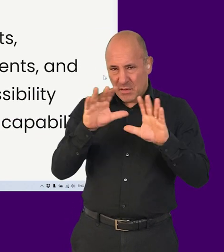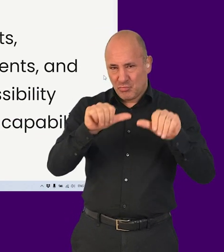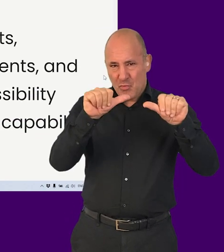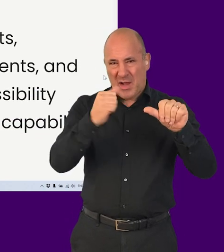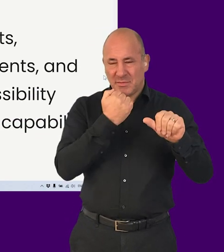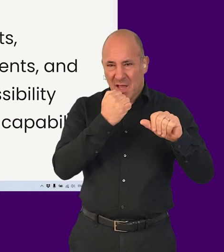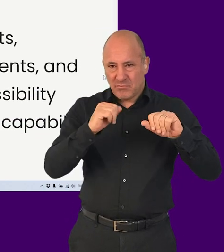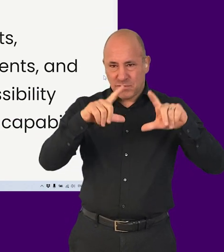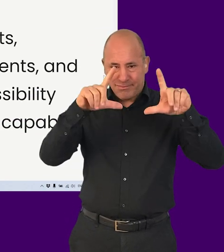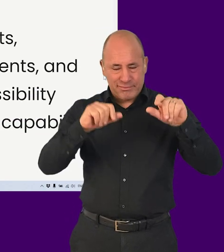expected.